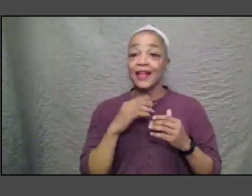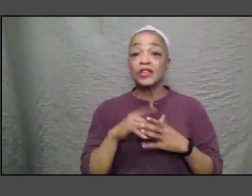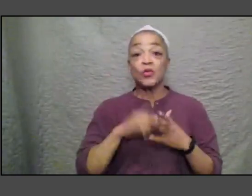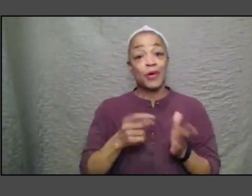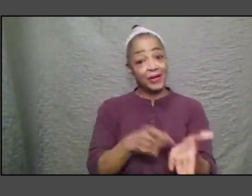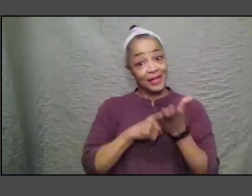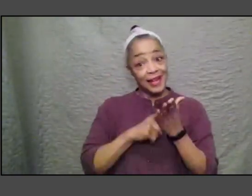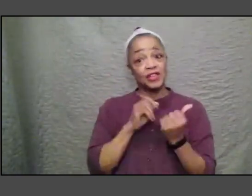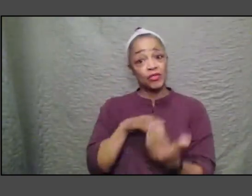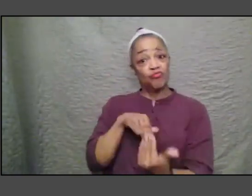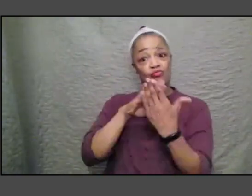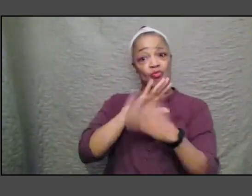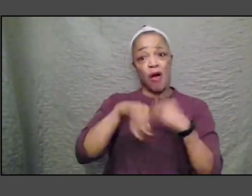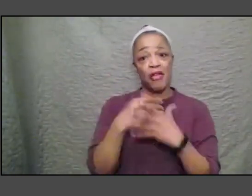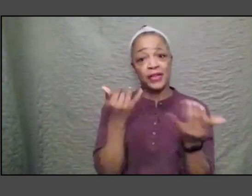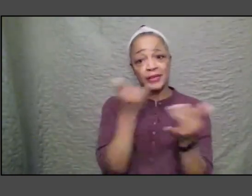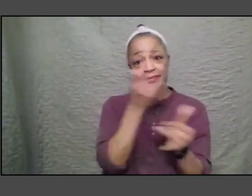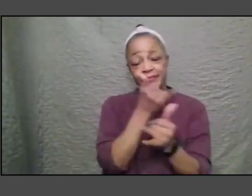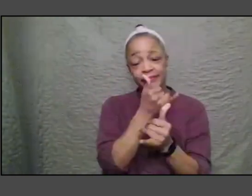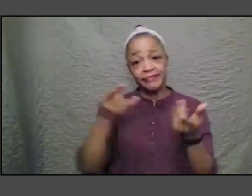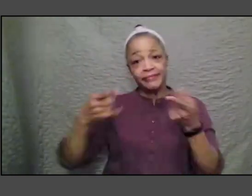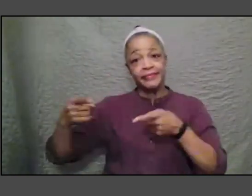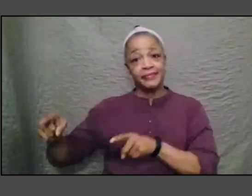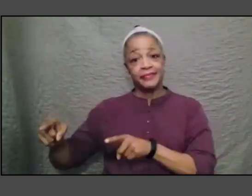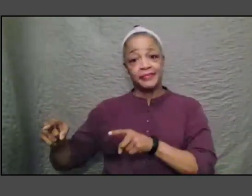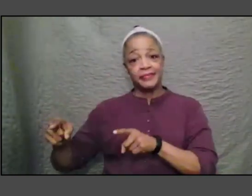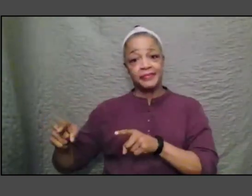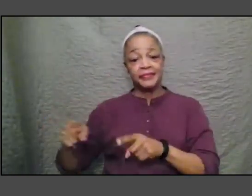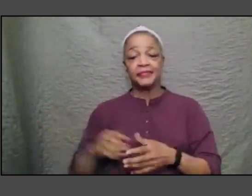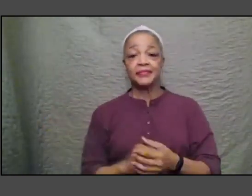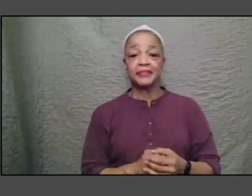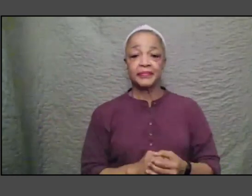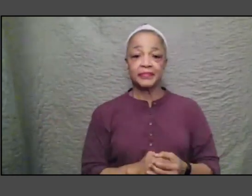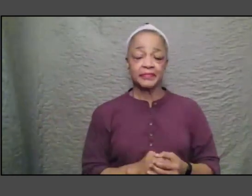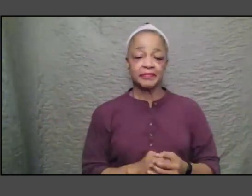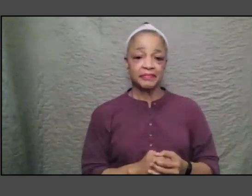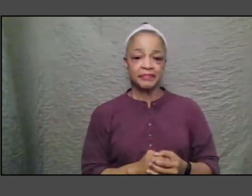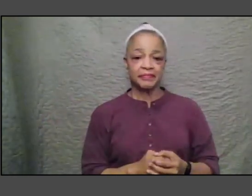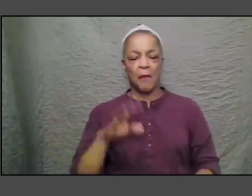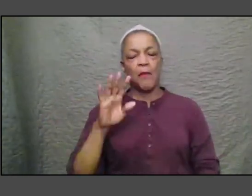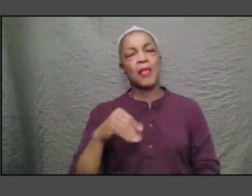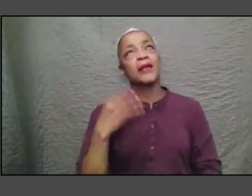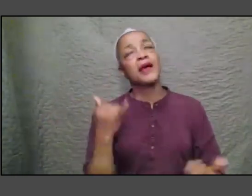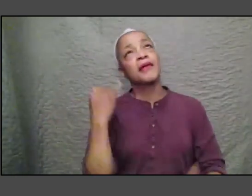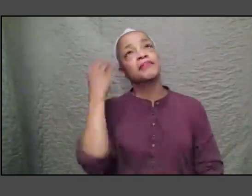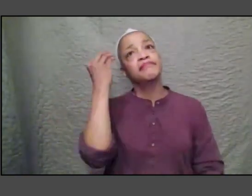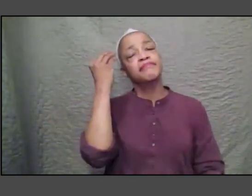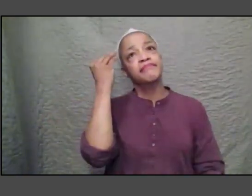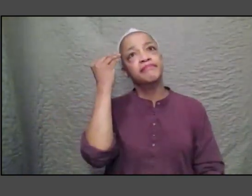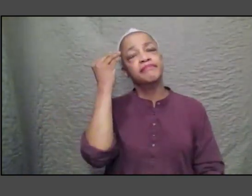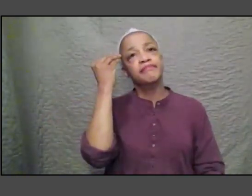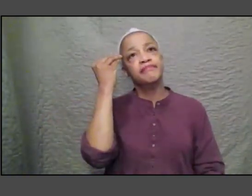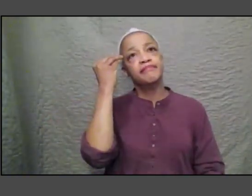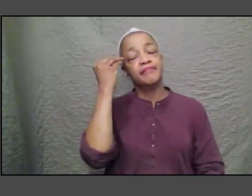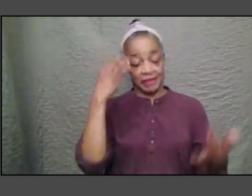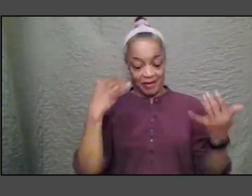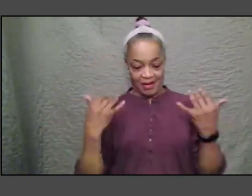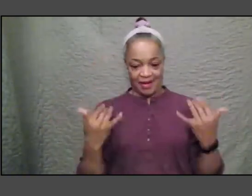absolutely yeah um and then thinking about you know um uh now you know as the uber uber